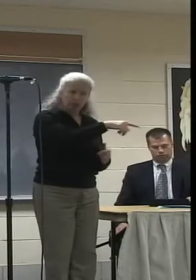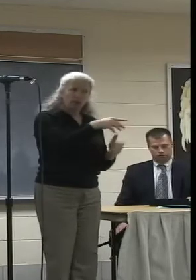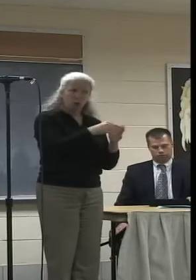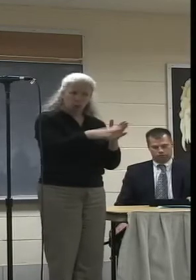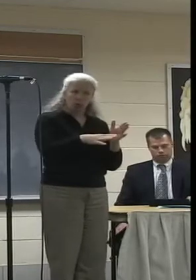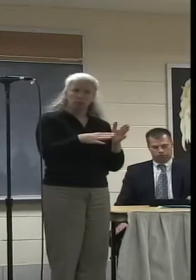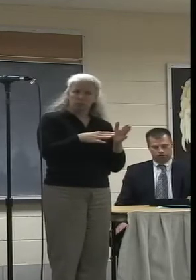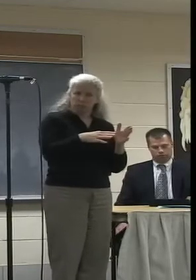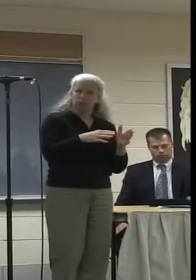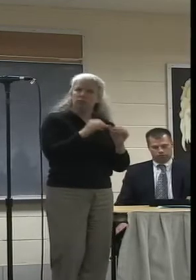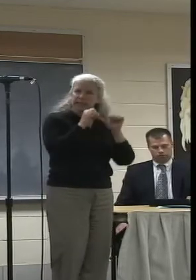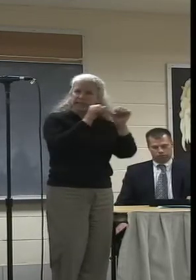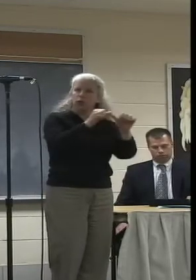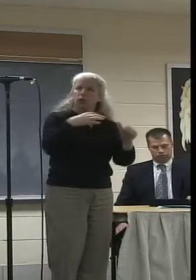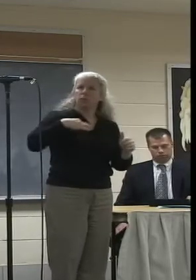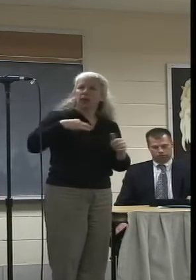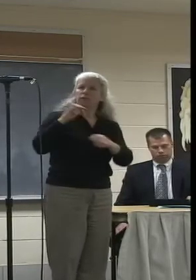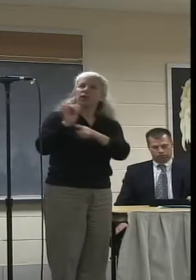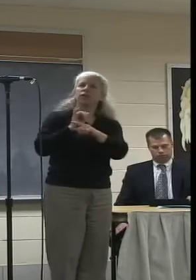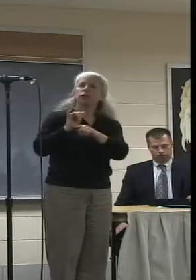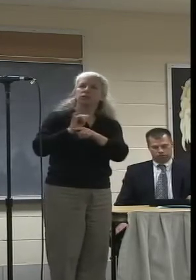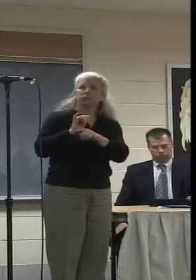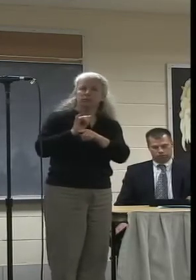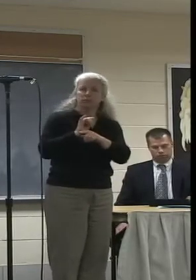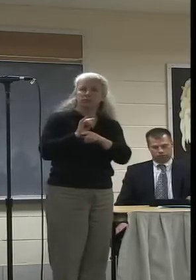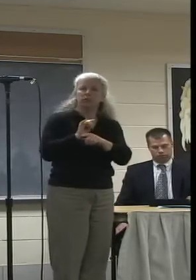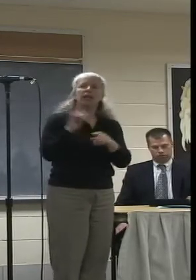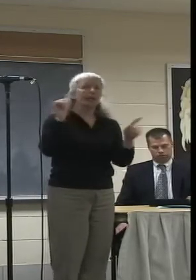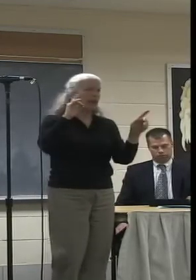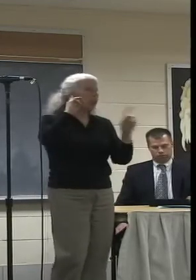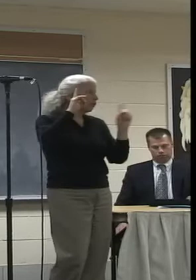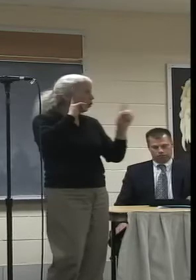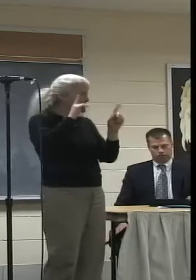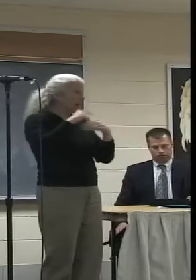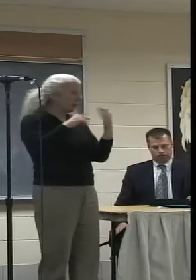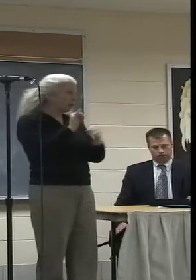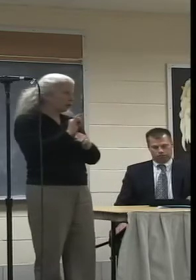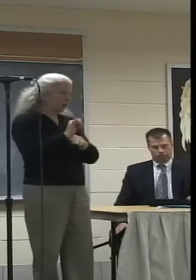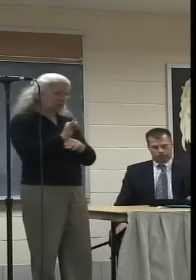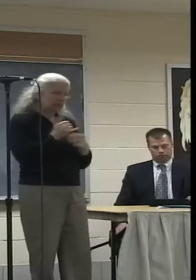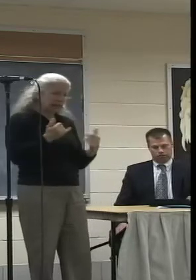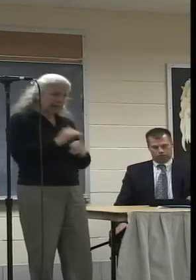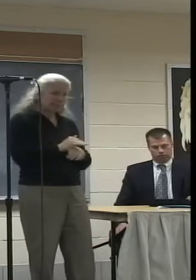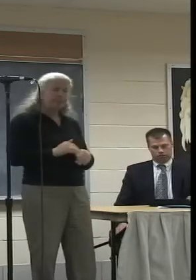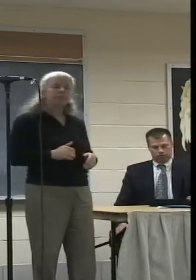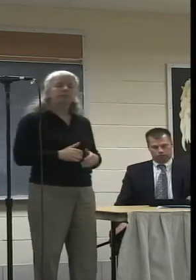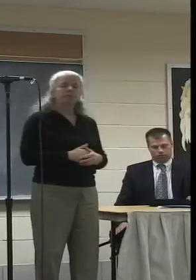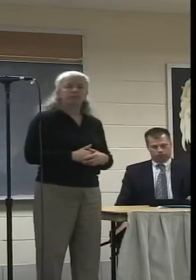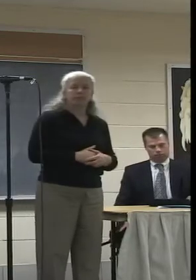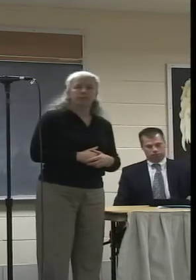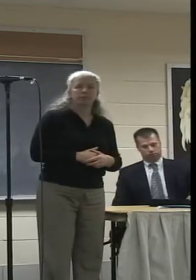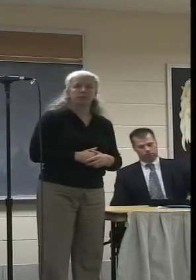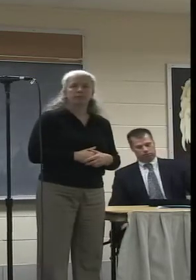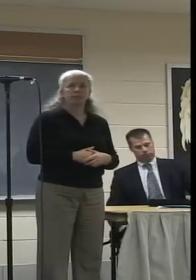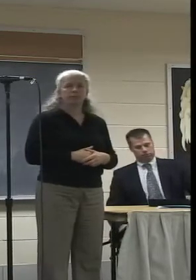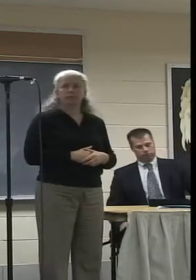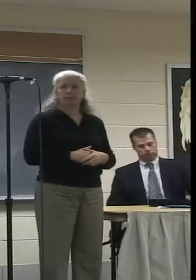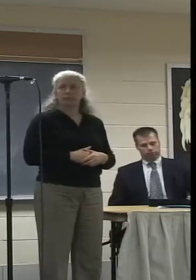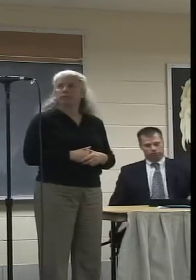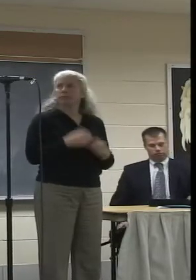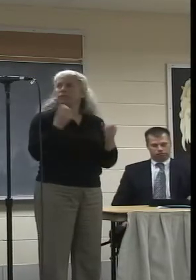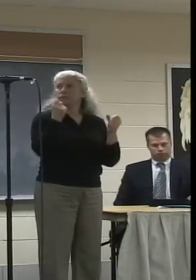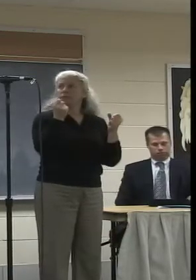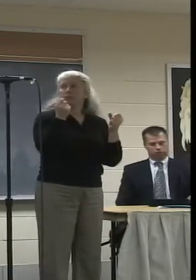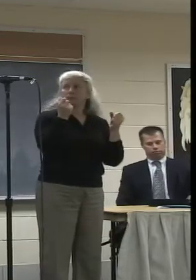apply for internships, as we've heard from many people tonight. And I know that several have gone